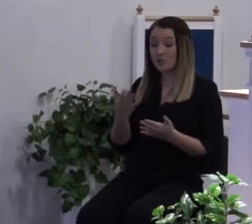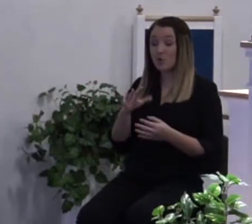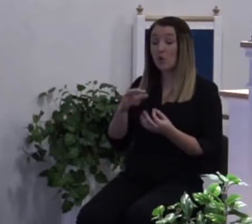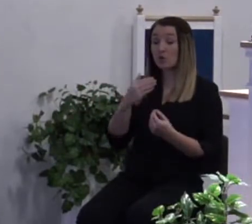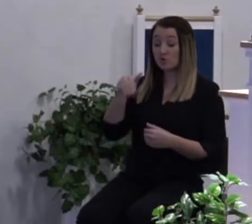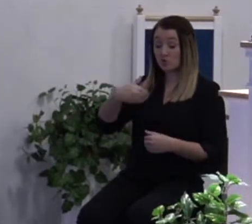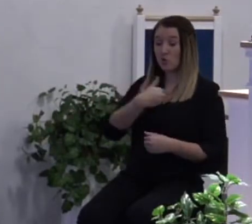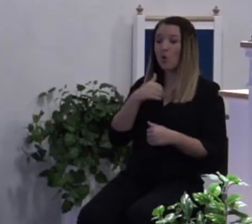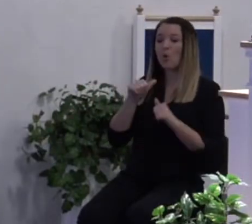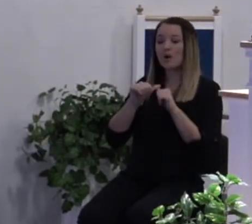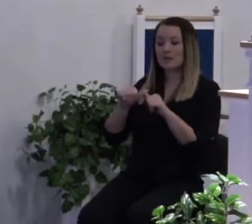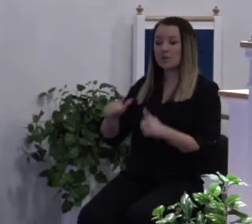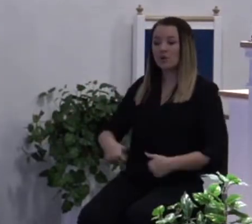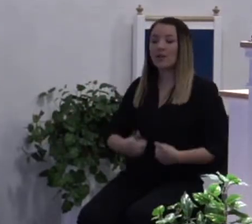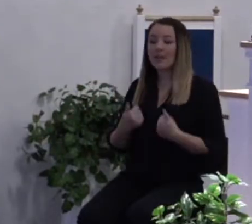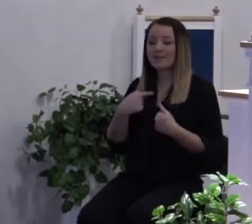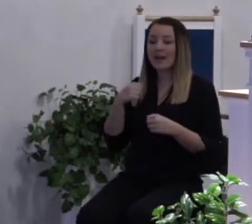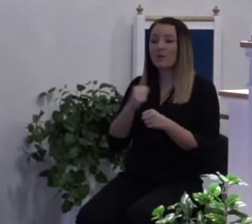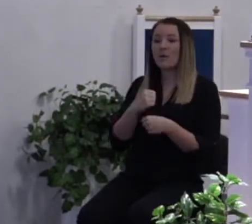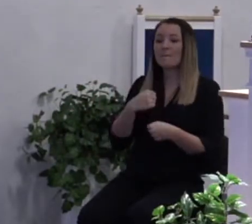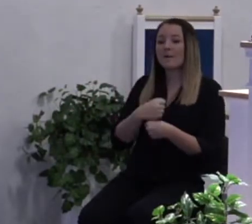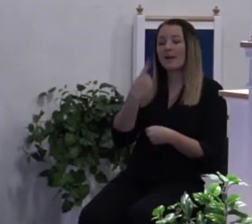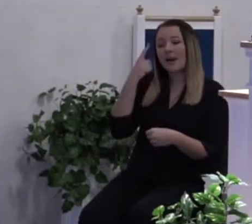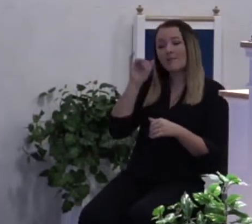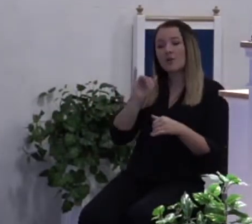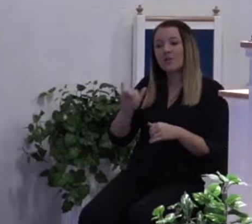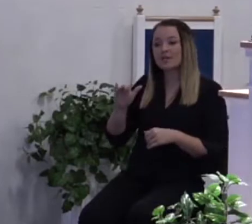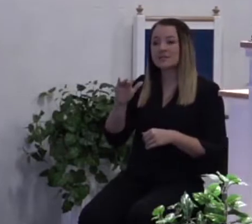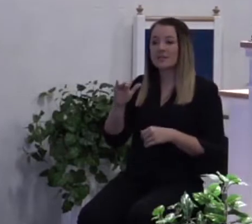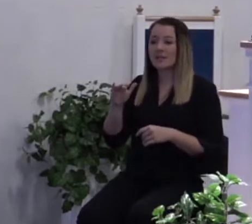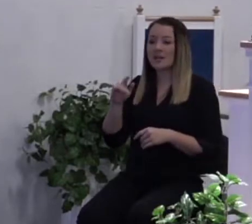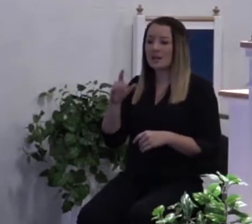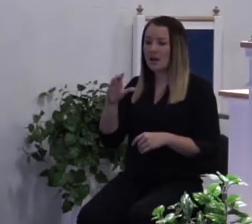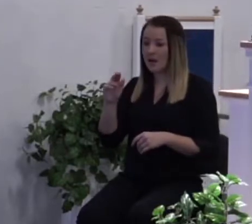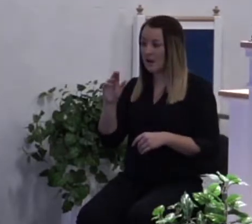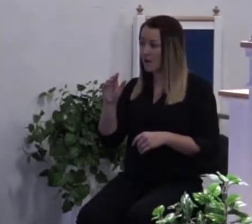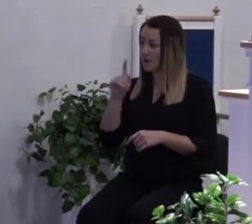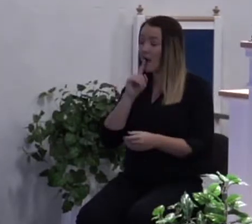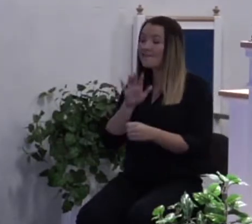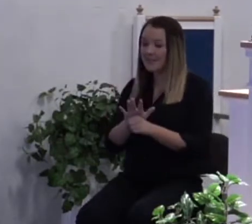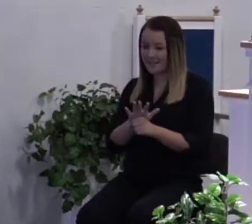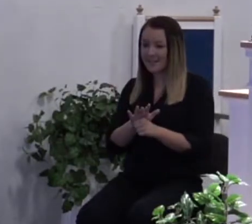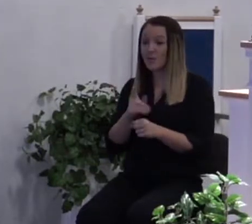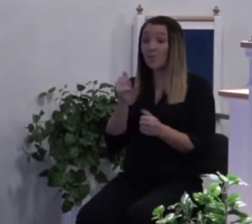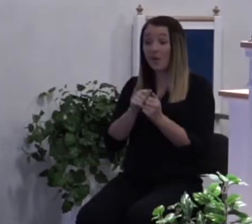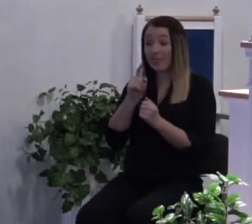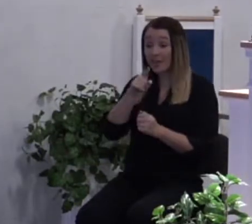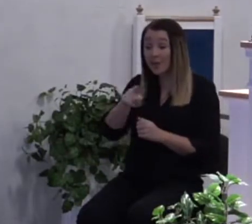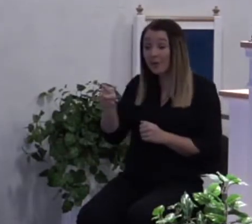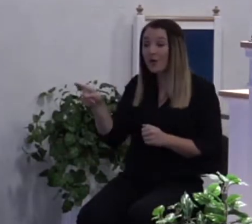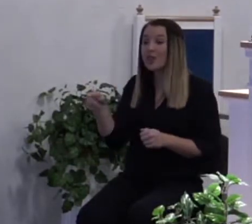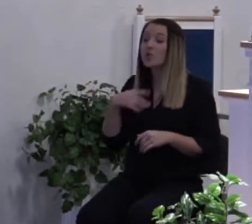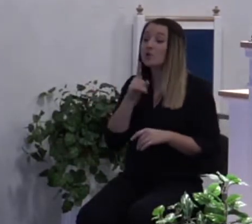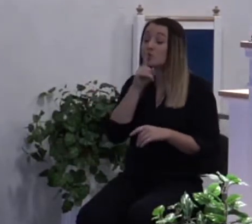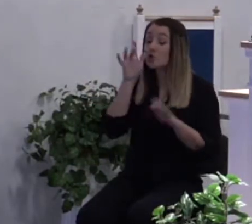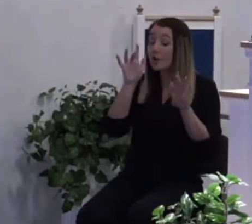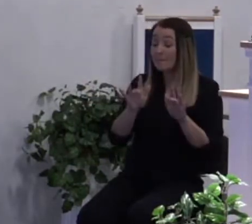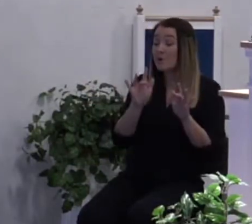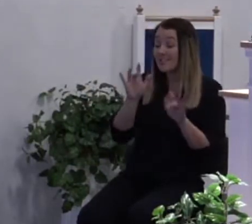live and I will make an everlasting covenant with you and even the sure mercies of David. What's the